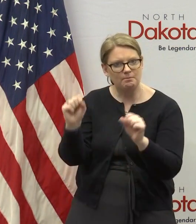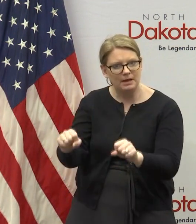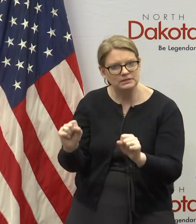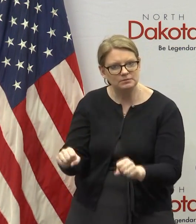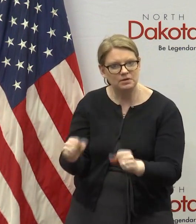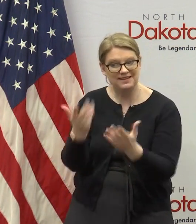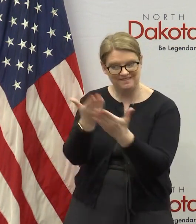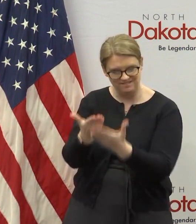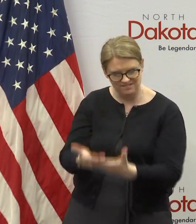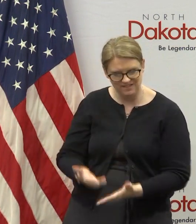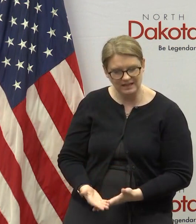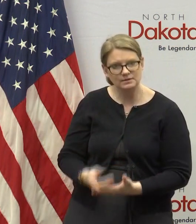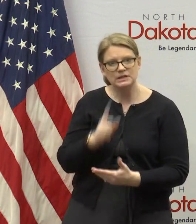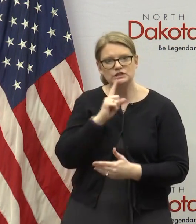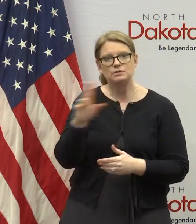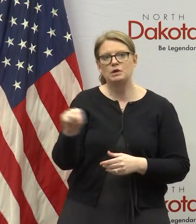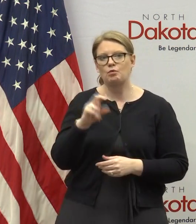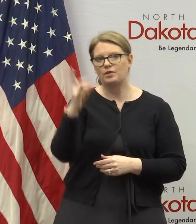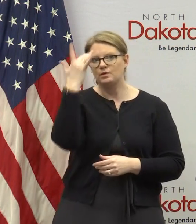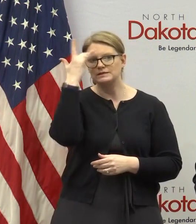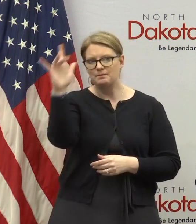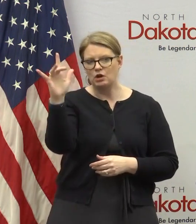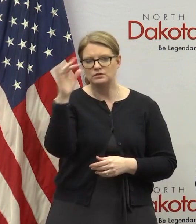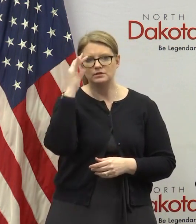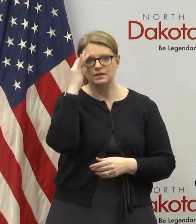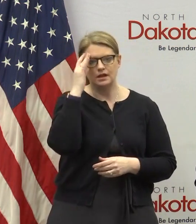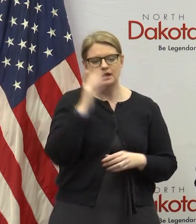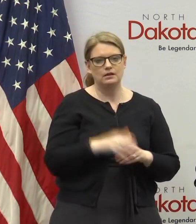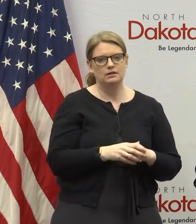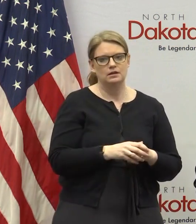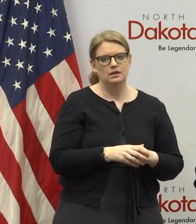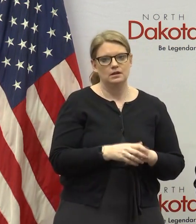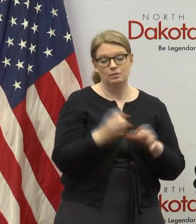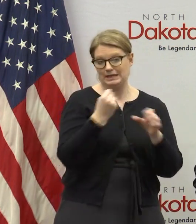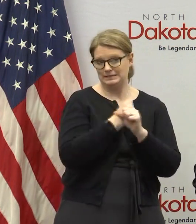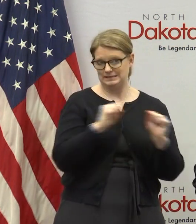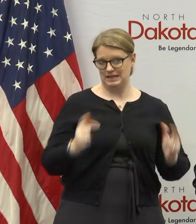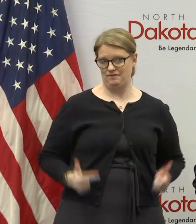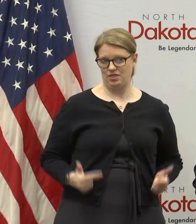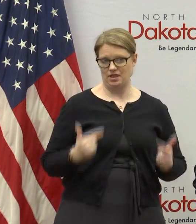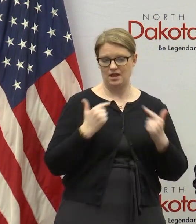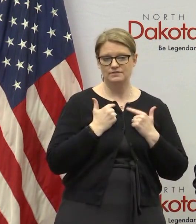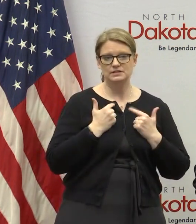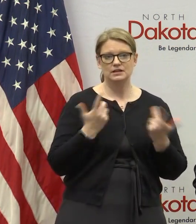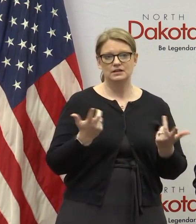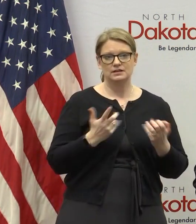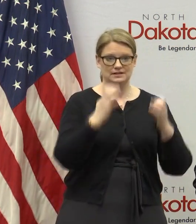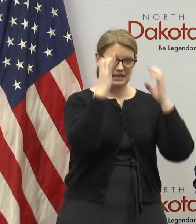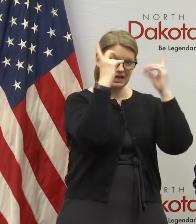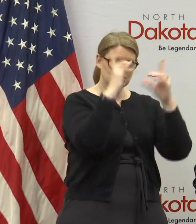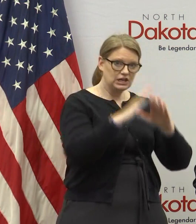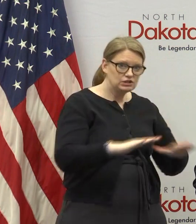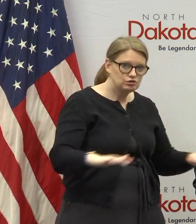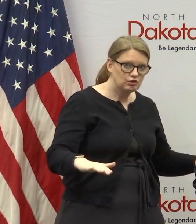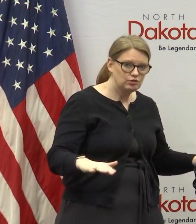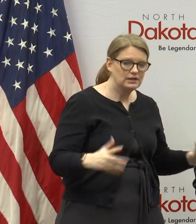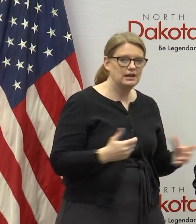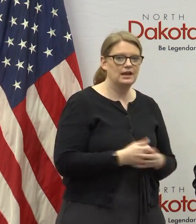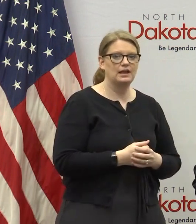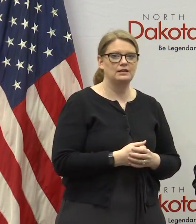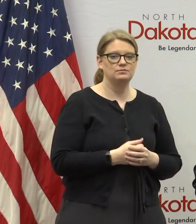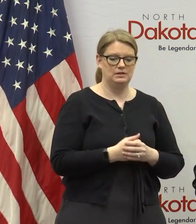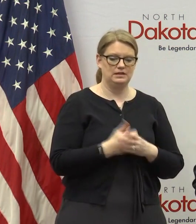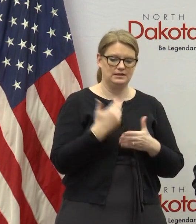do it by making sure that we're being north dakota smart and with that we can save lives uh we can educate our children and we can